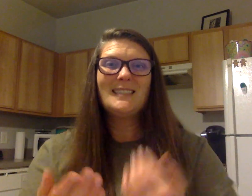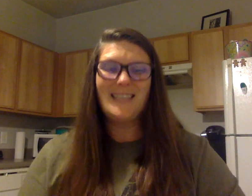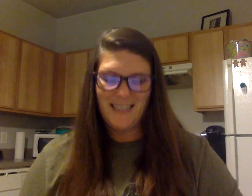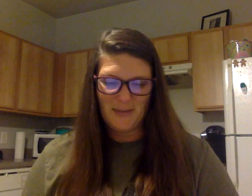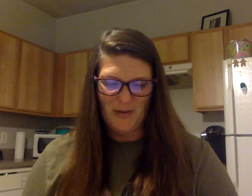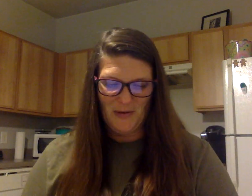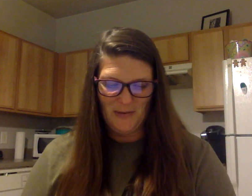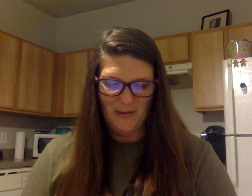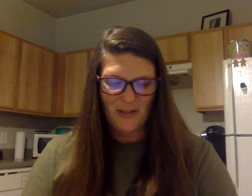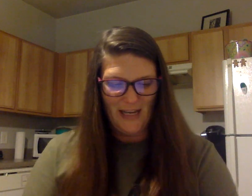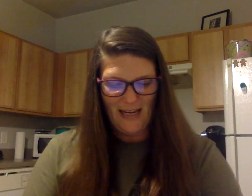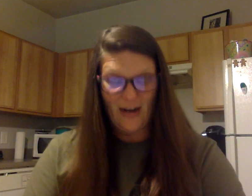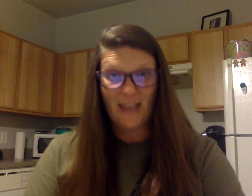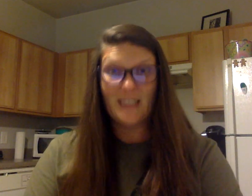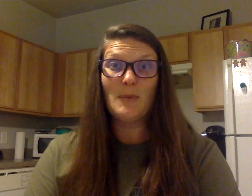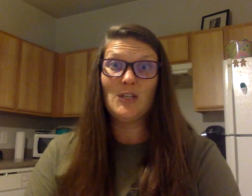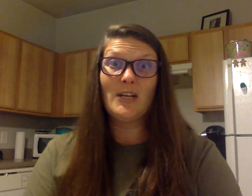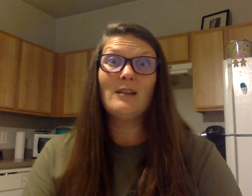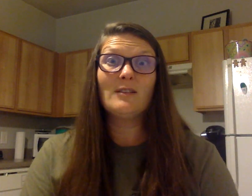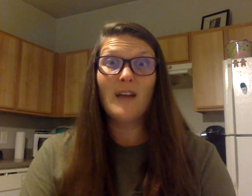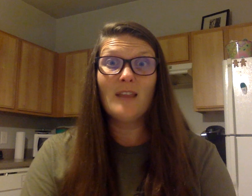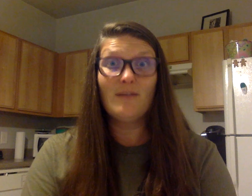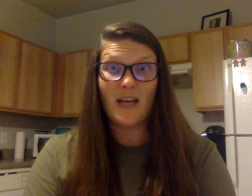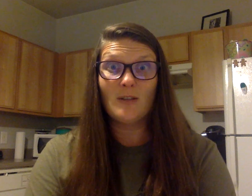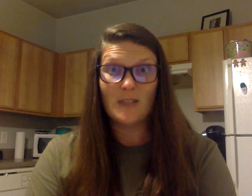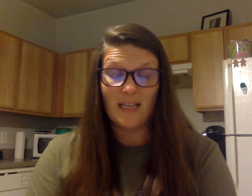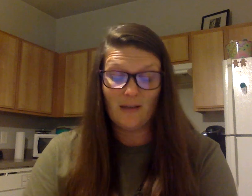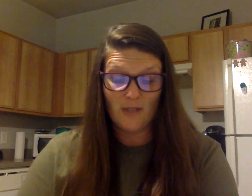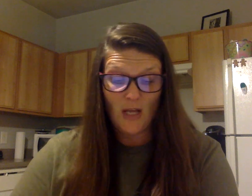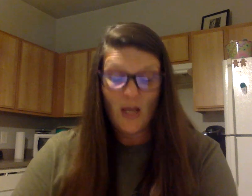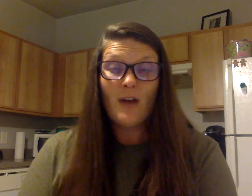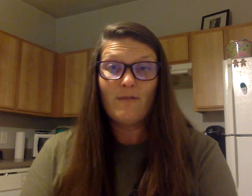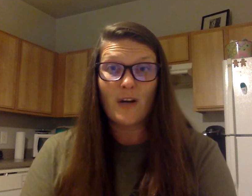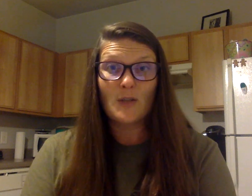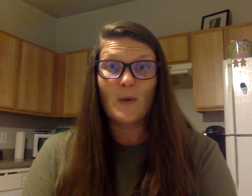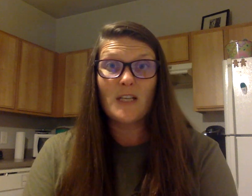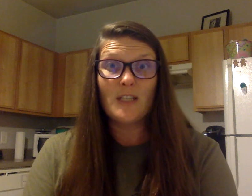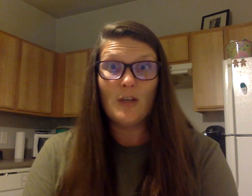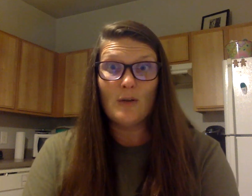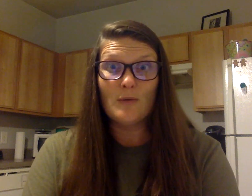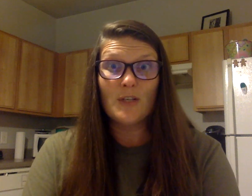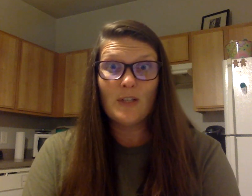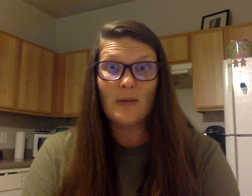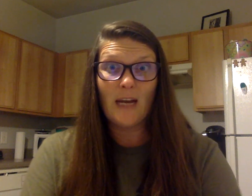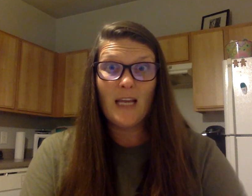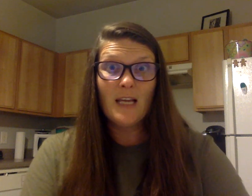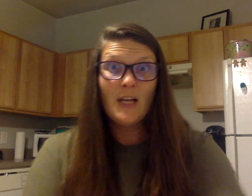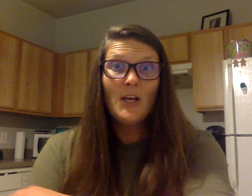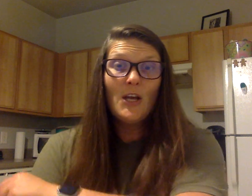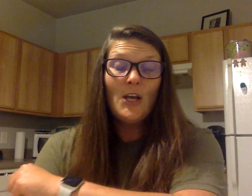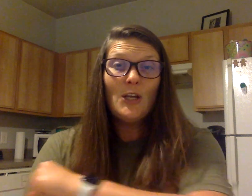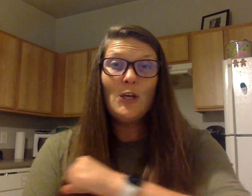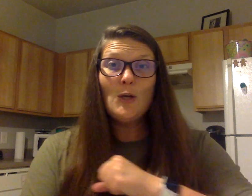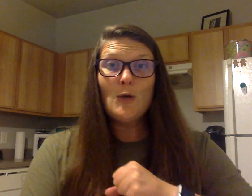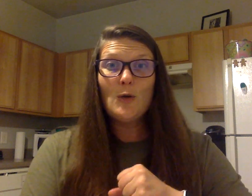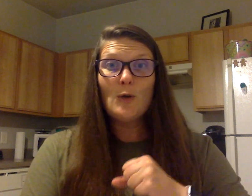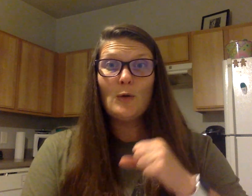Teaspoon. Good. All right, let's punch it out to find the final sound. First word is huge. You ready? Huge.